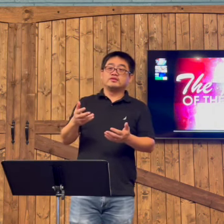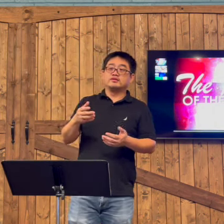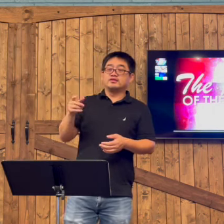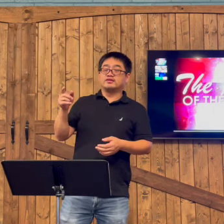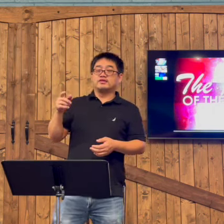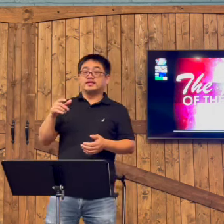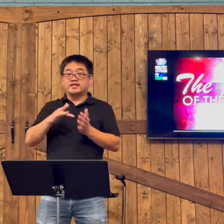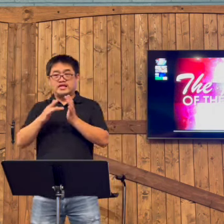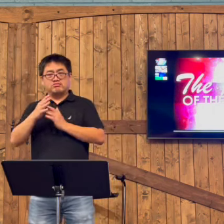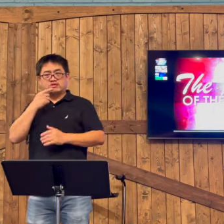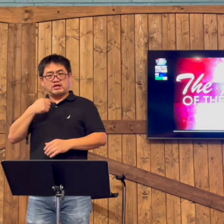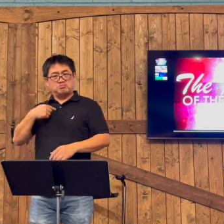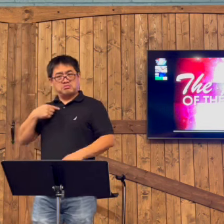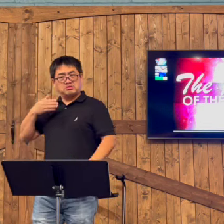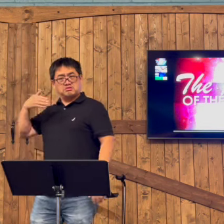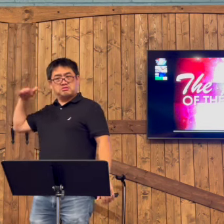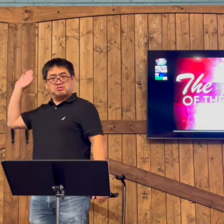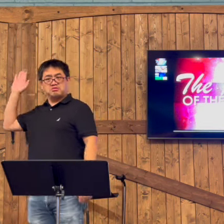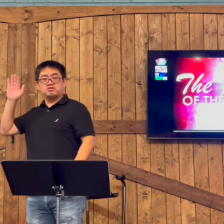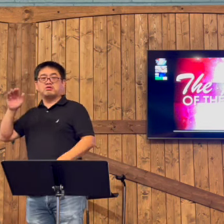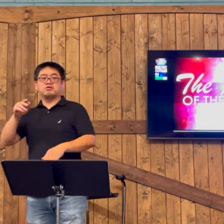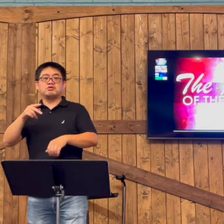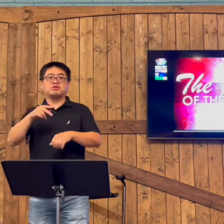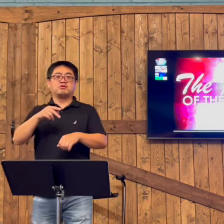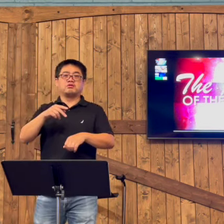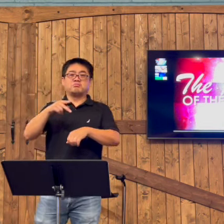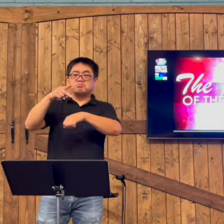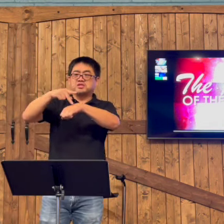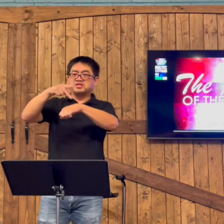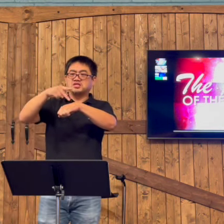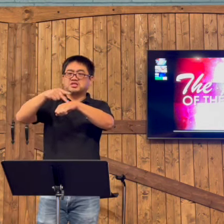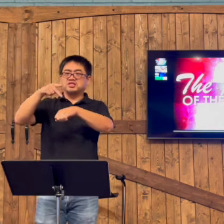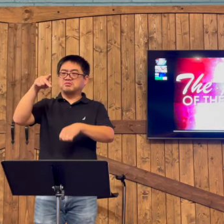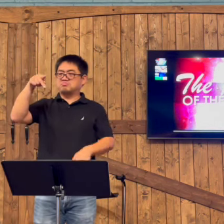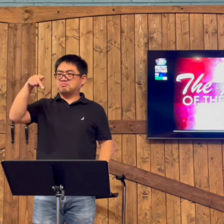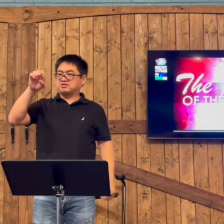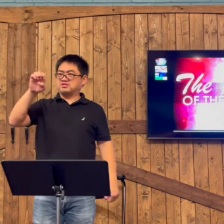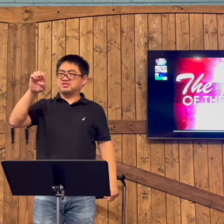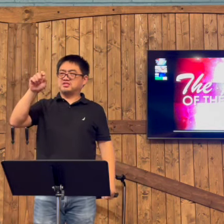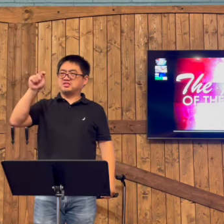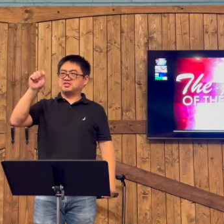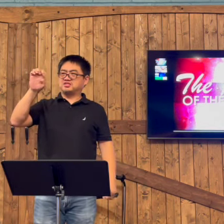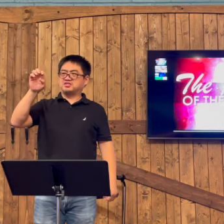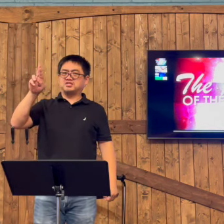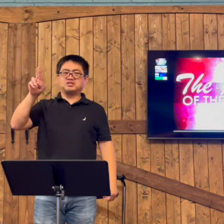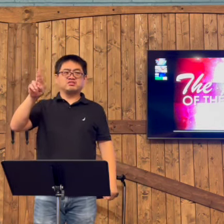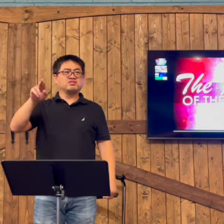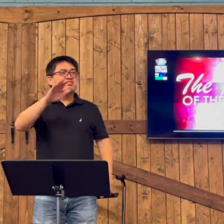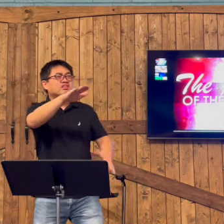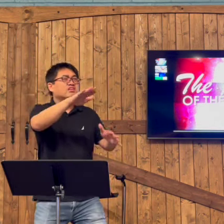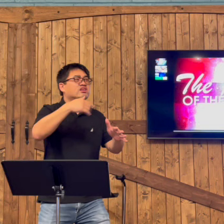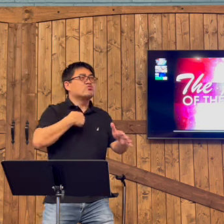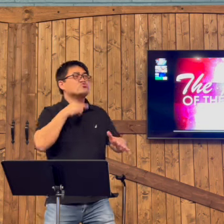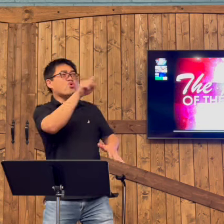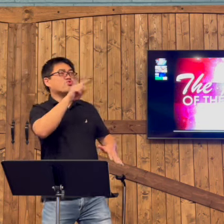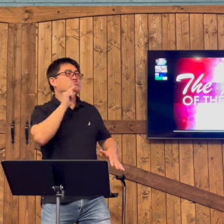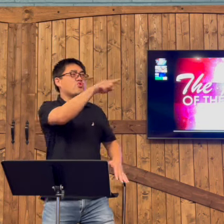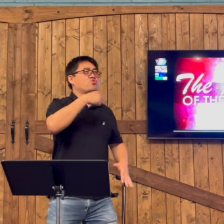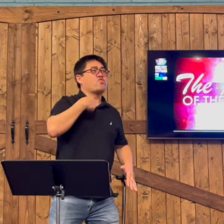fellowship with one another. But Jesus said that He was going to be leaving. And Peter, Peter said, no,